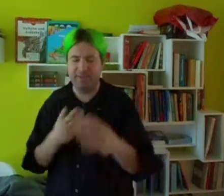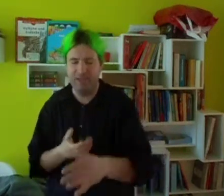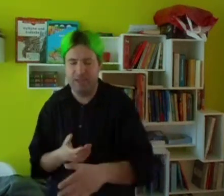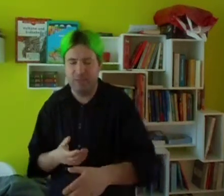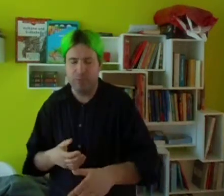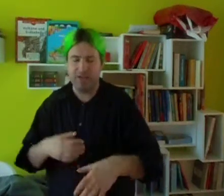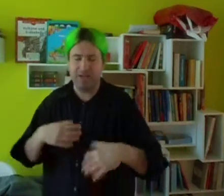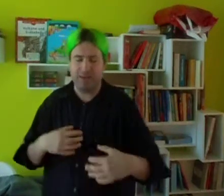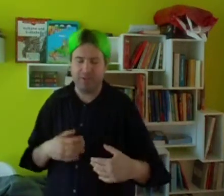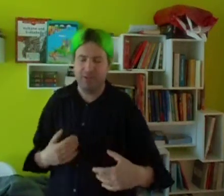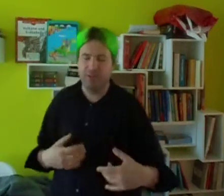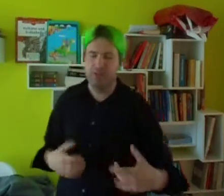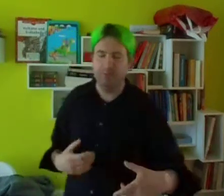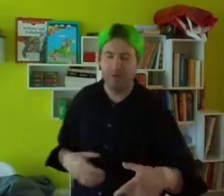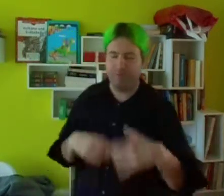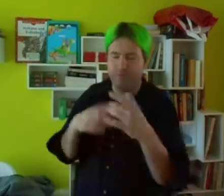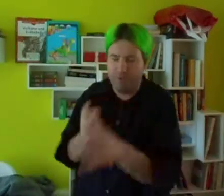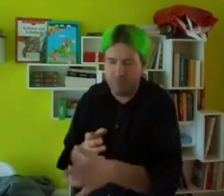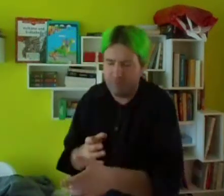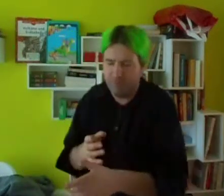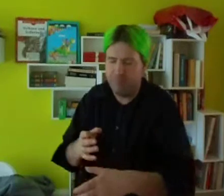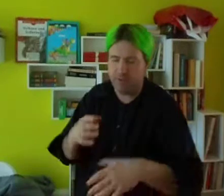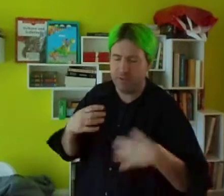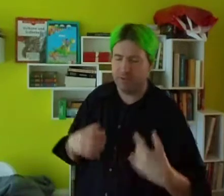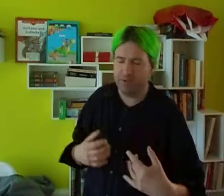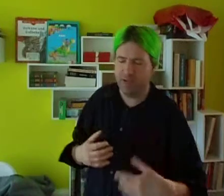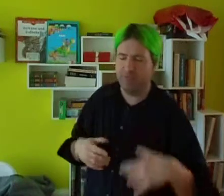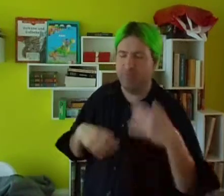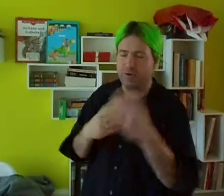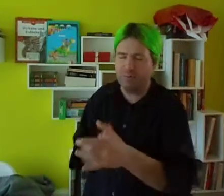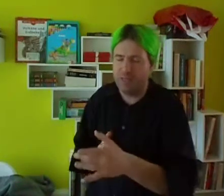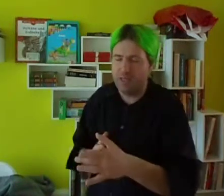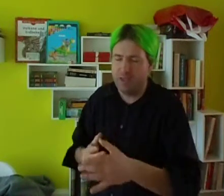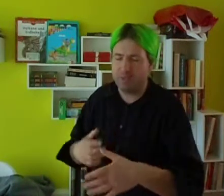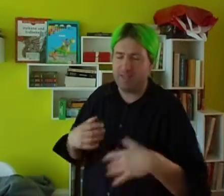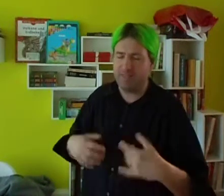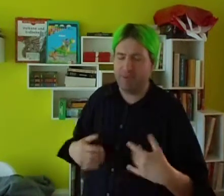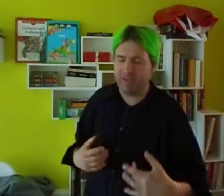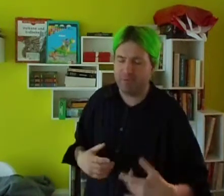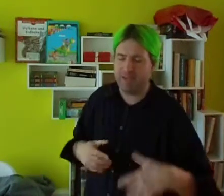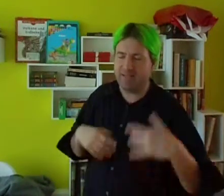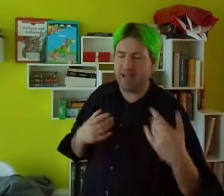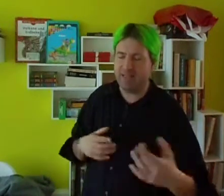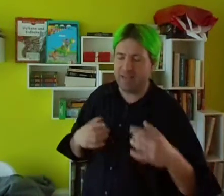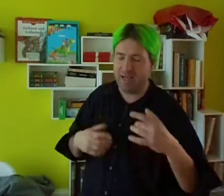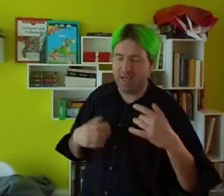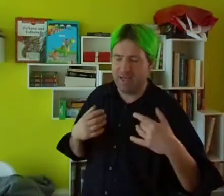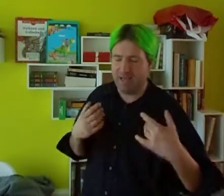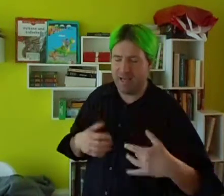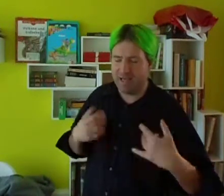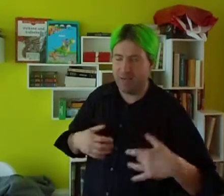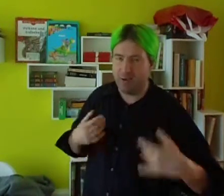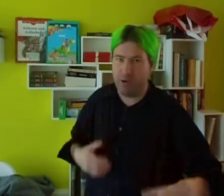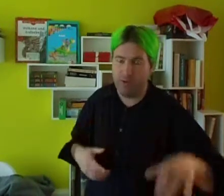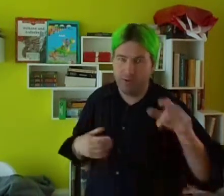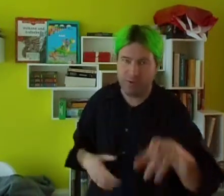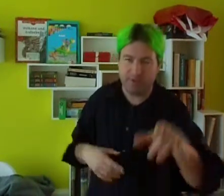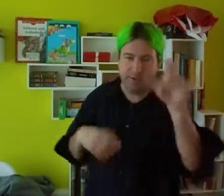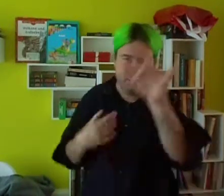We're guaranteed to perform for you to inform We're like a pendurate night at an all-girls dorm